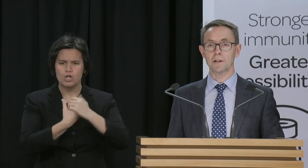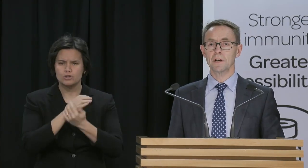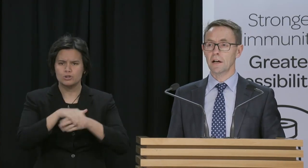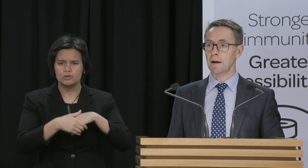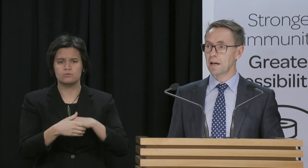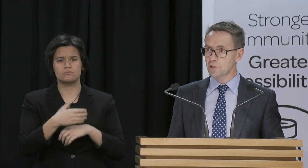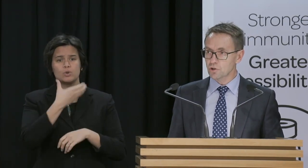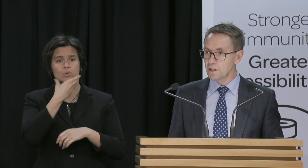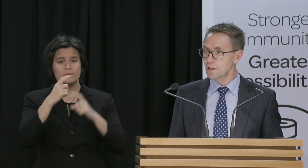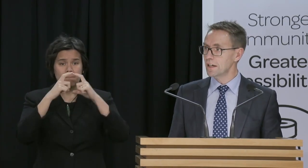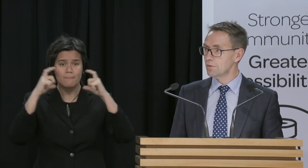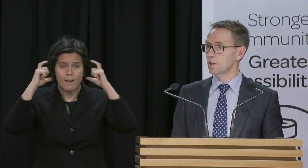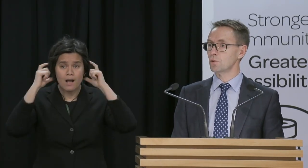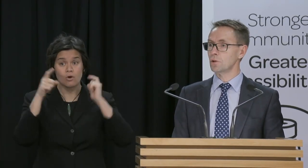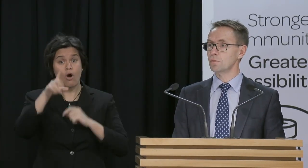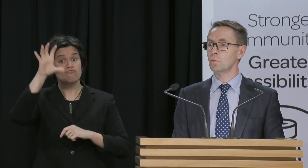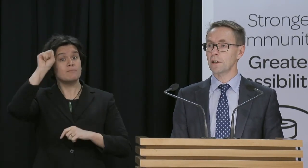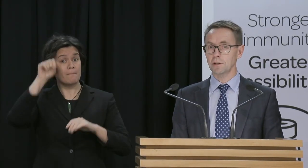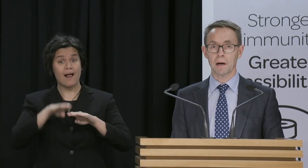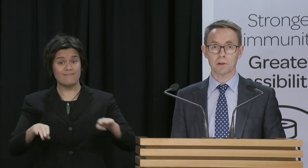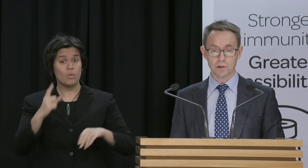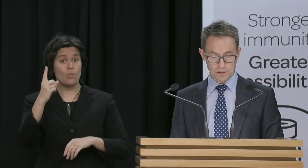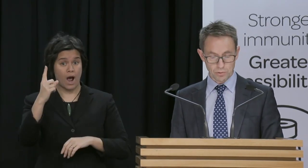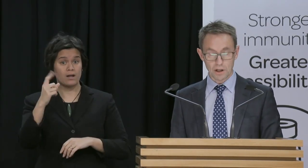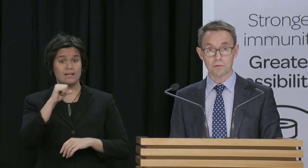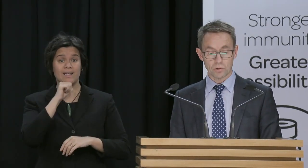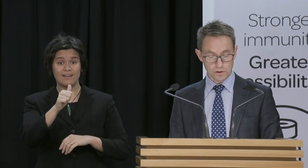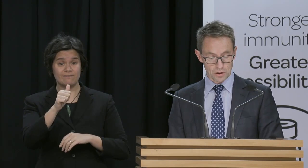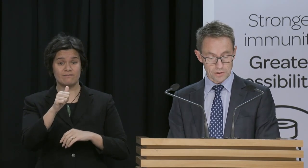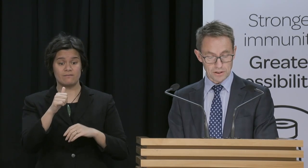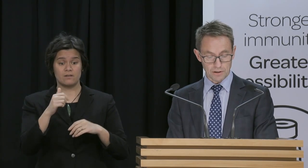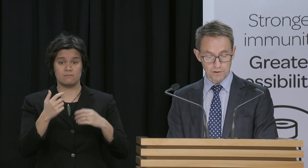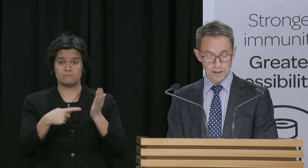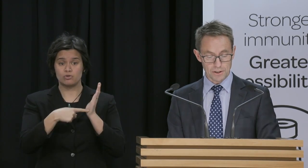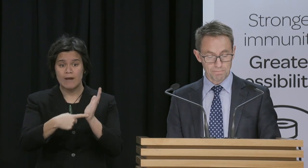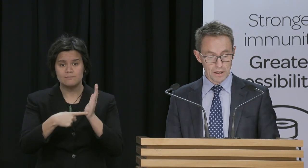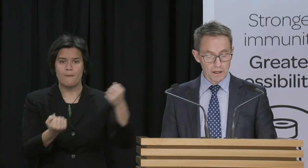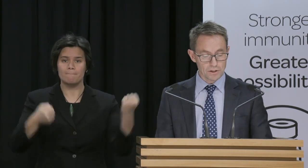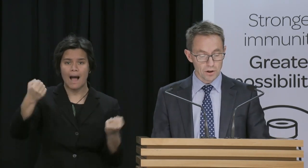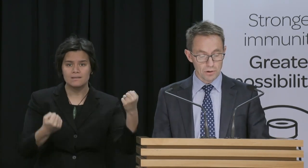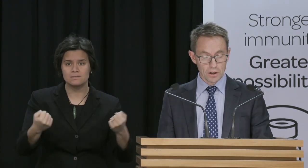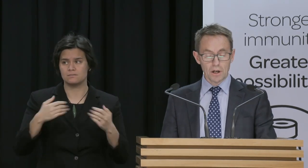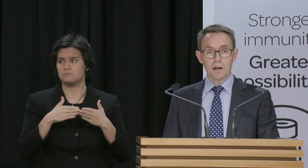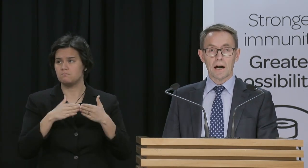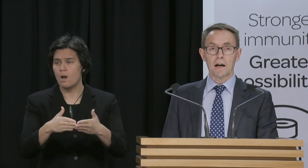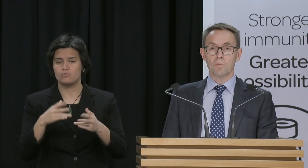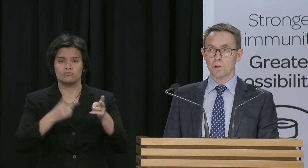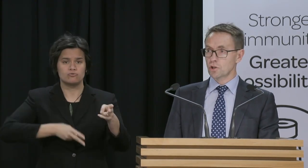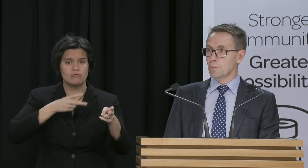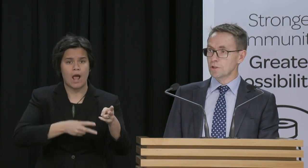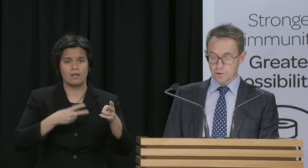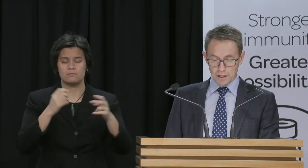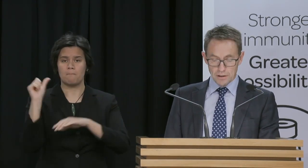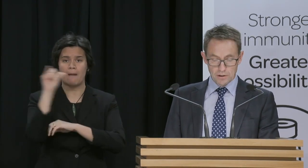which are a reminder, are mandatory, even under alert level one in public transport and, of course, on domestic flights. So,